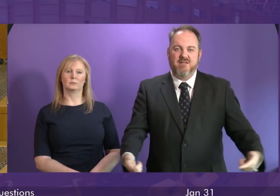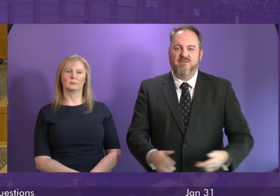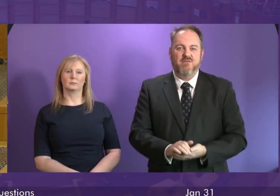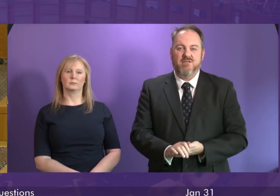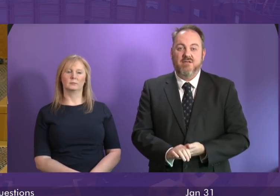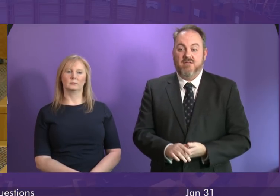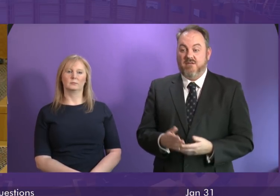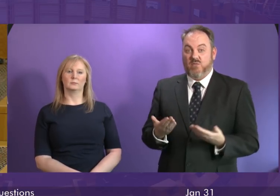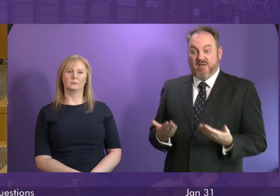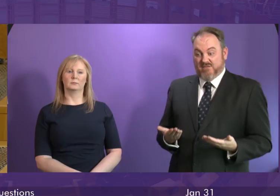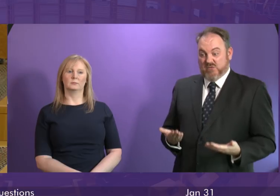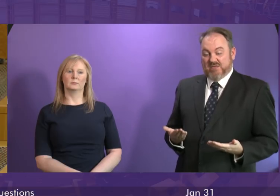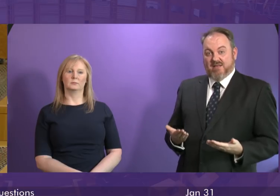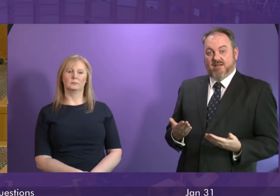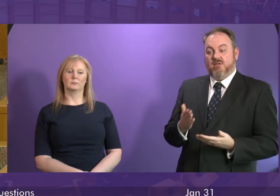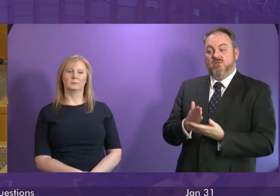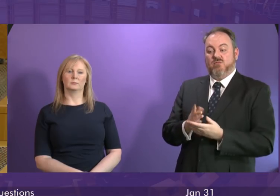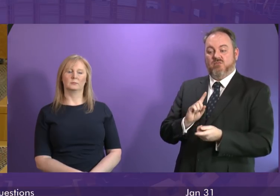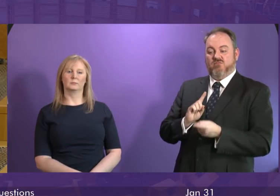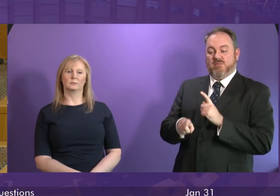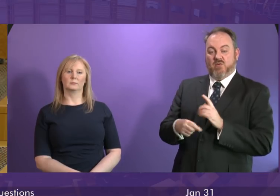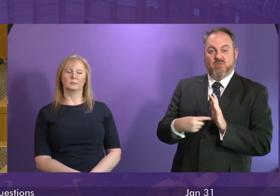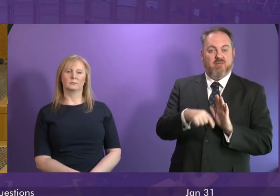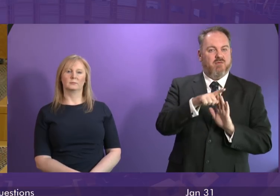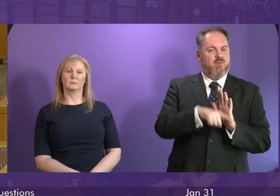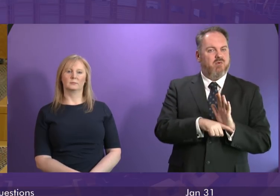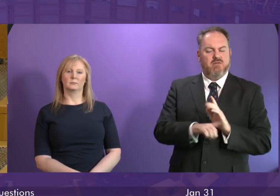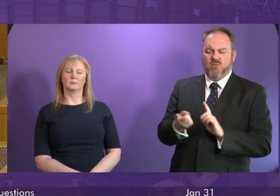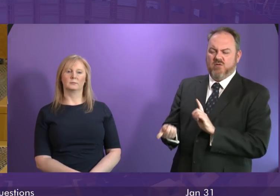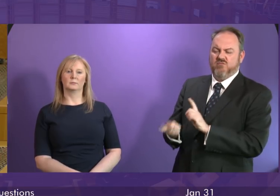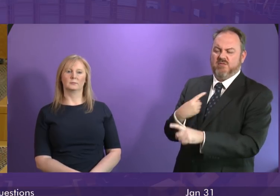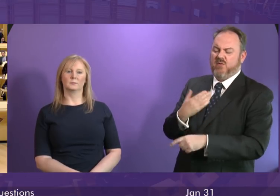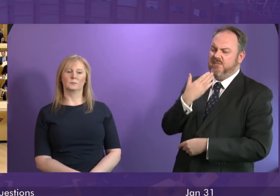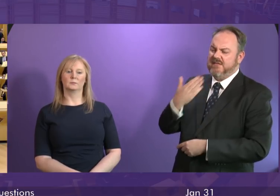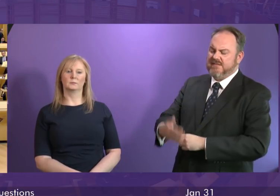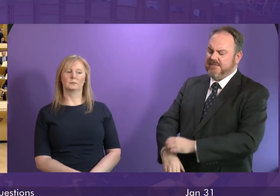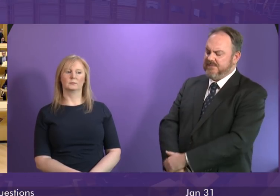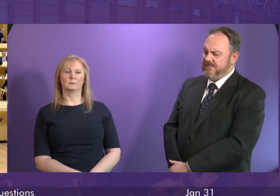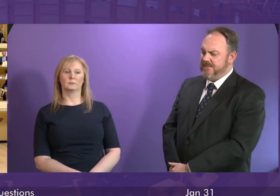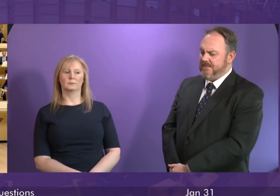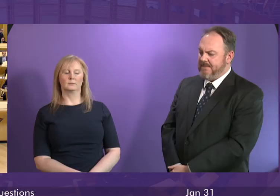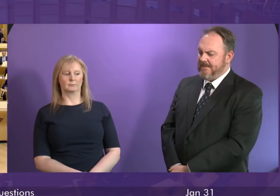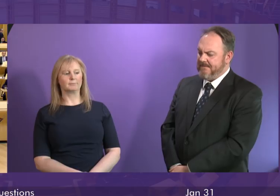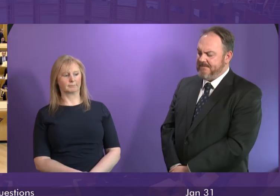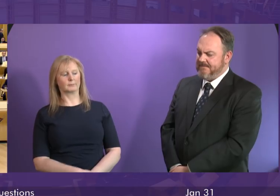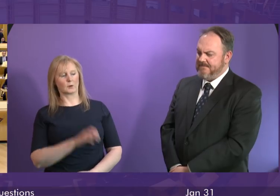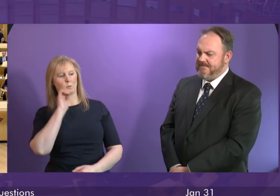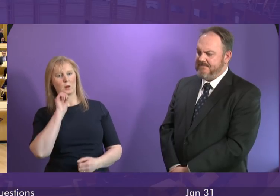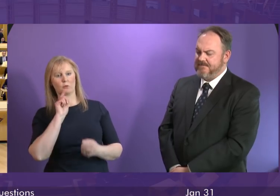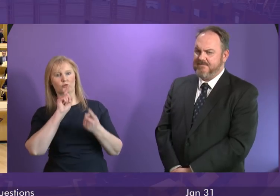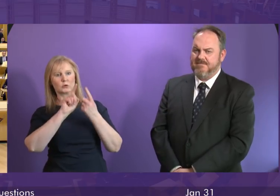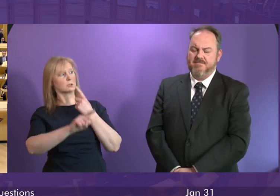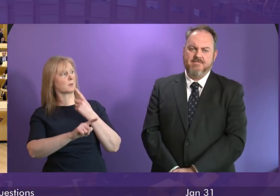until the end of today to respond to this report what will the government say first minister well we will respond